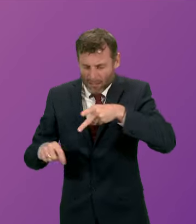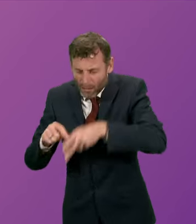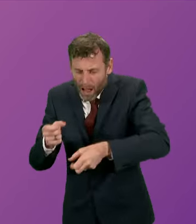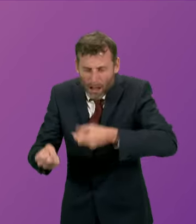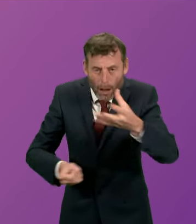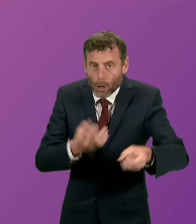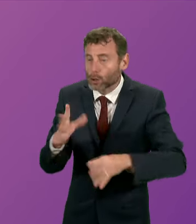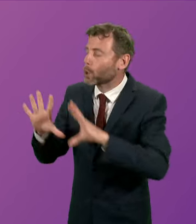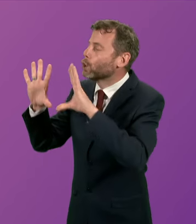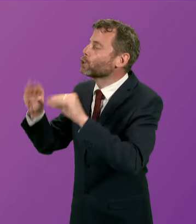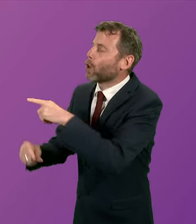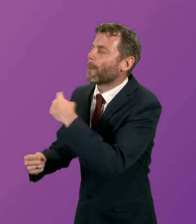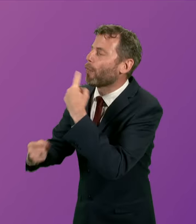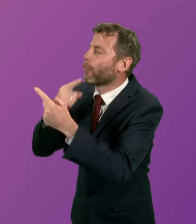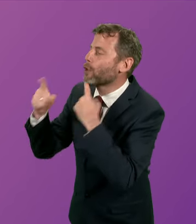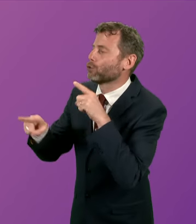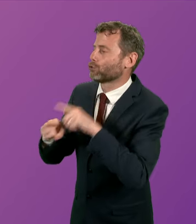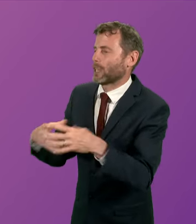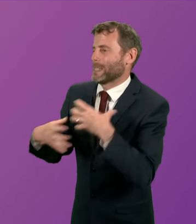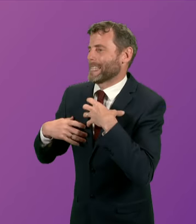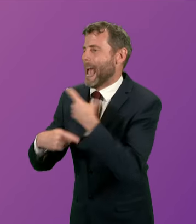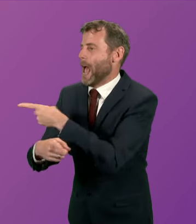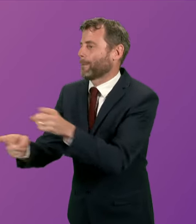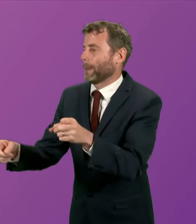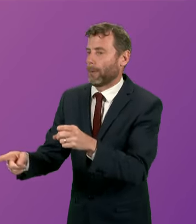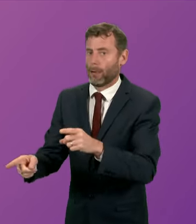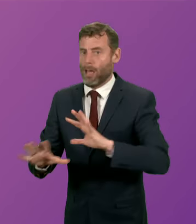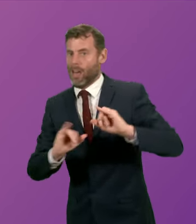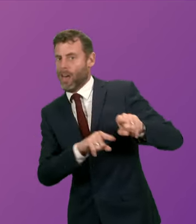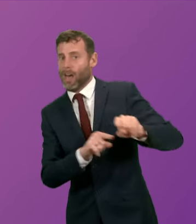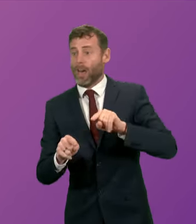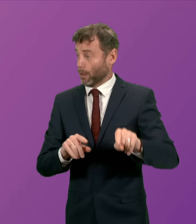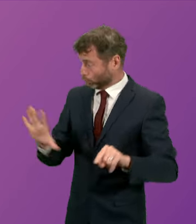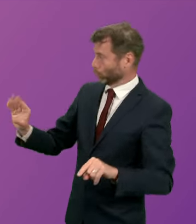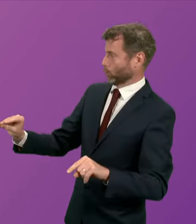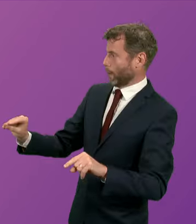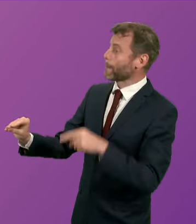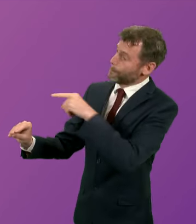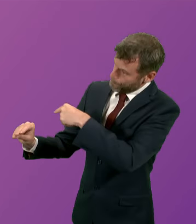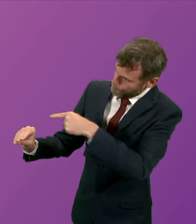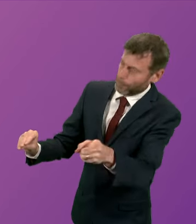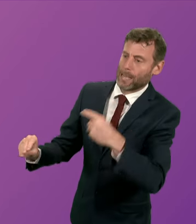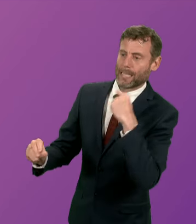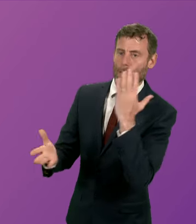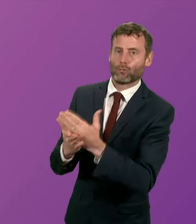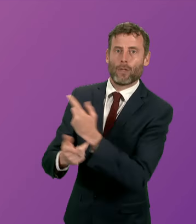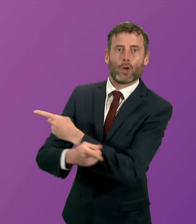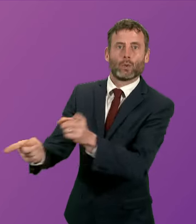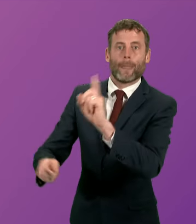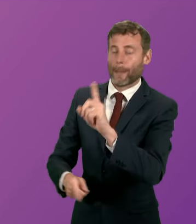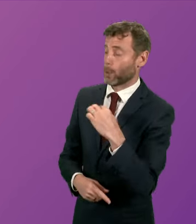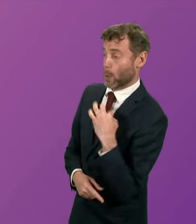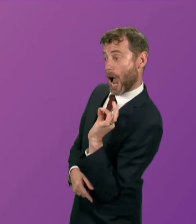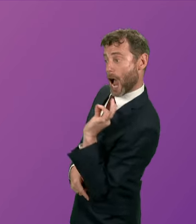and be truthful with the people across Scotland. Members... I asked... But I asked John Swinney how